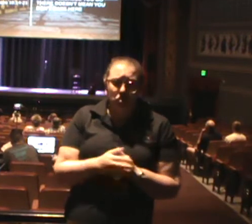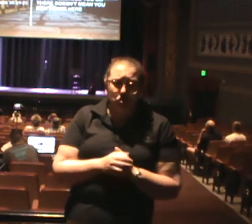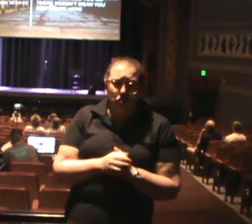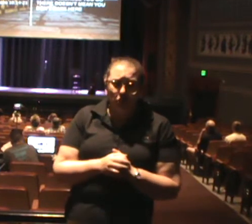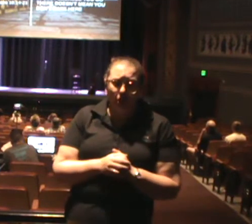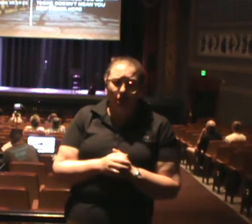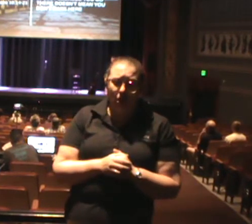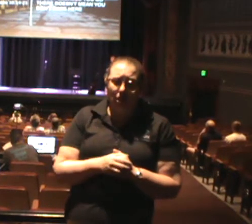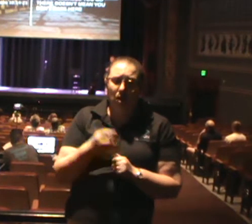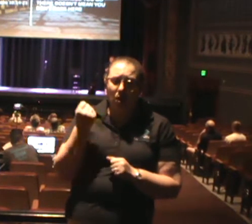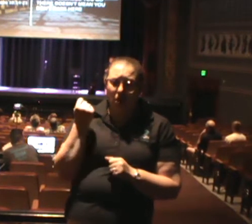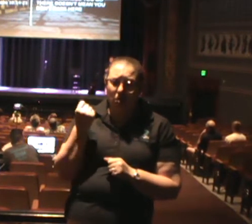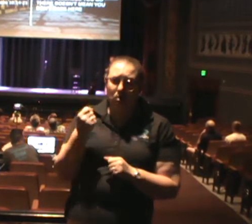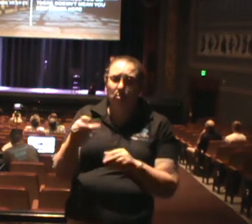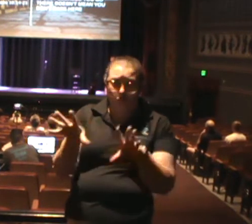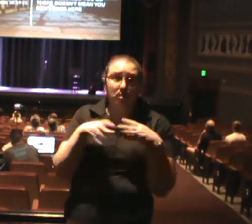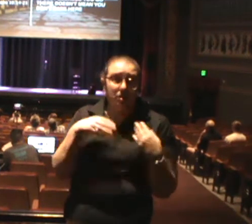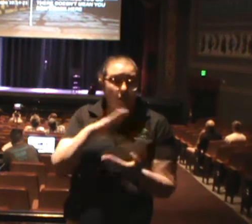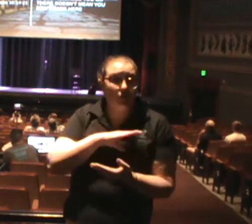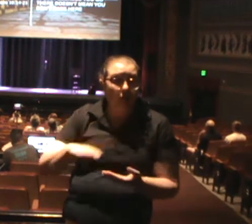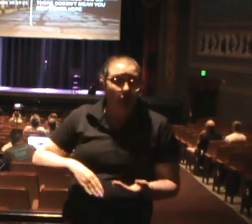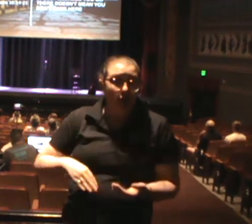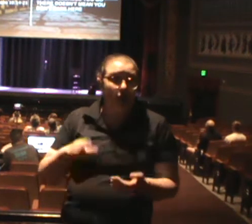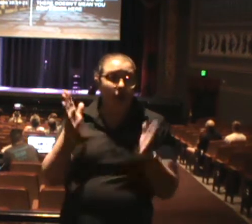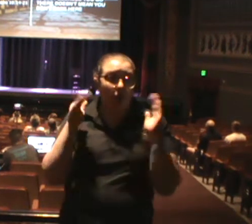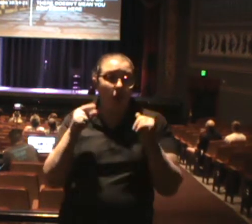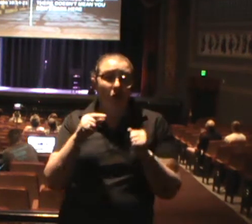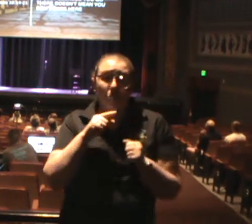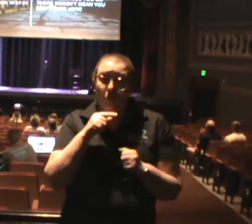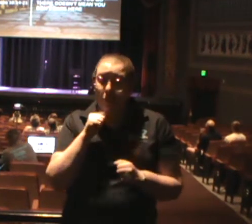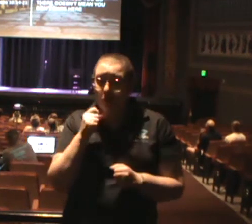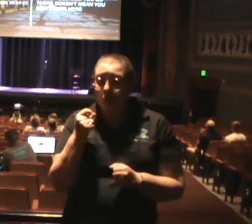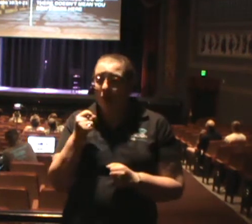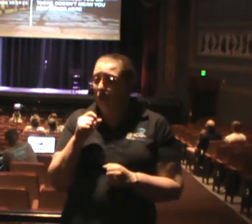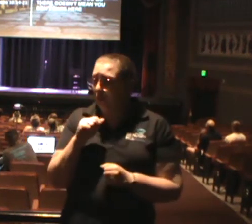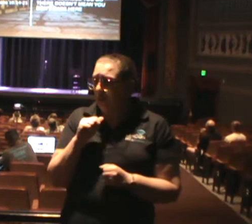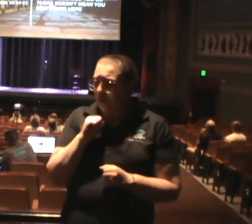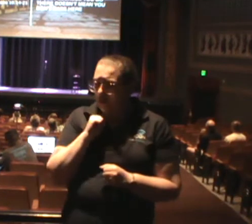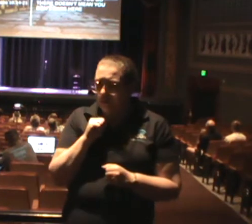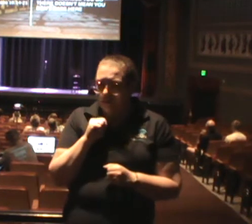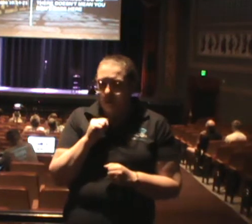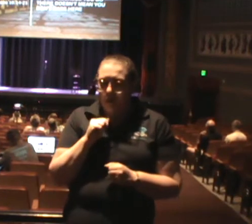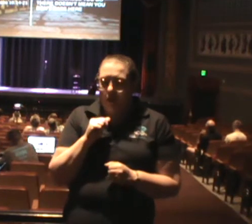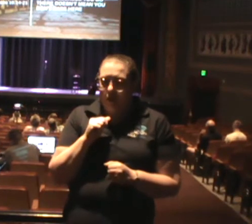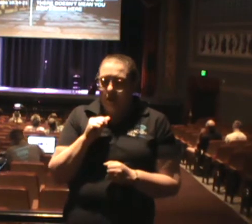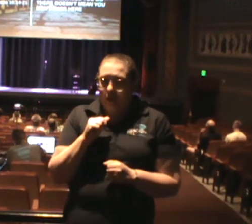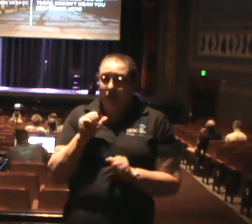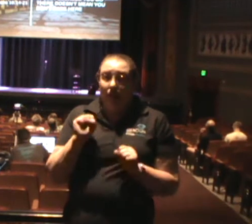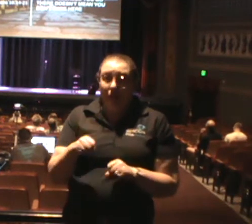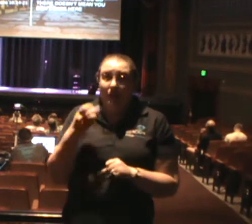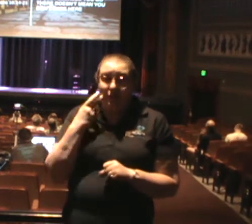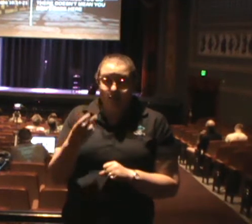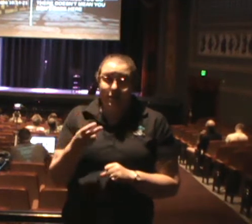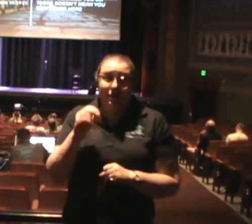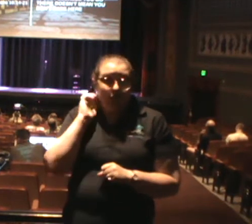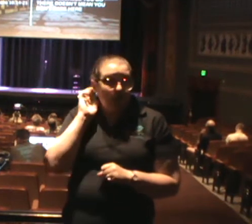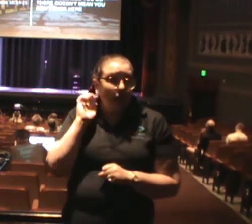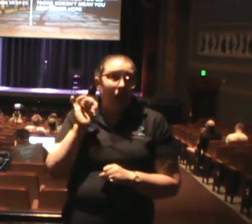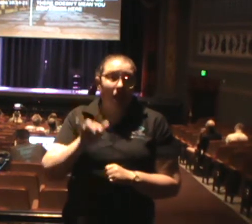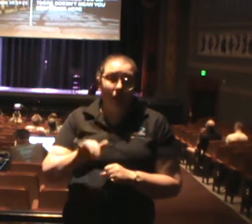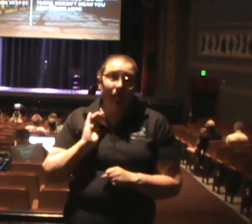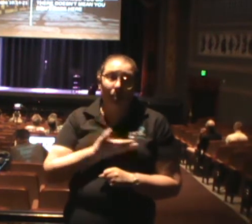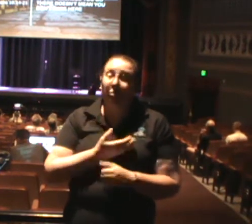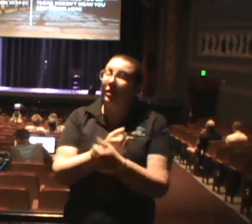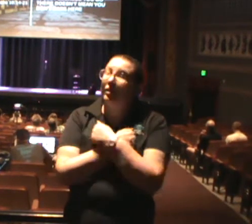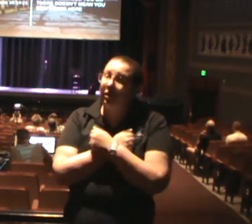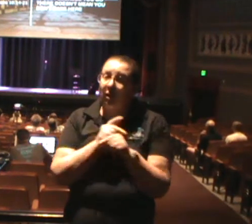here in the well. Man, there's nothing we won't do for people in here at Hopewell. We will chase you through alleys. We will go in the crack house